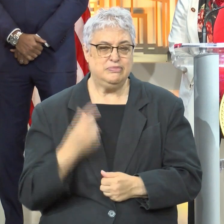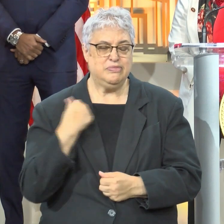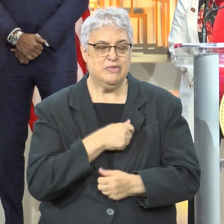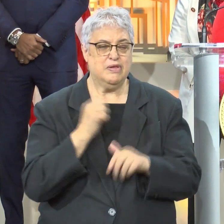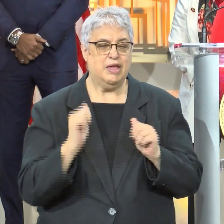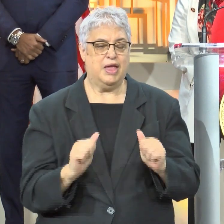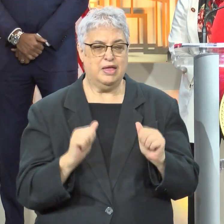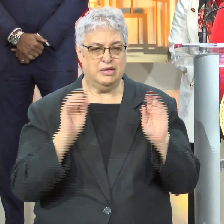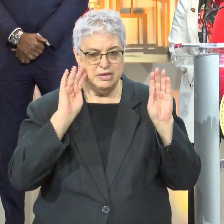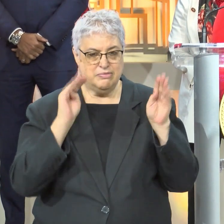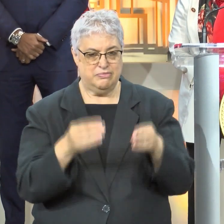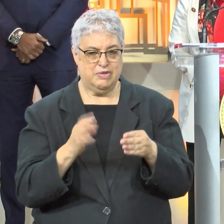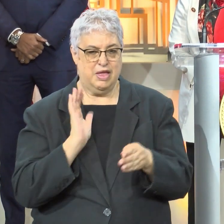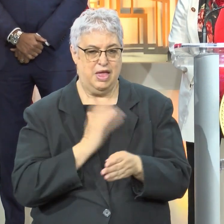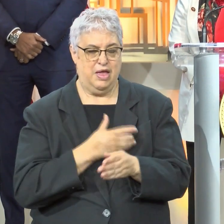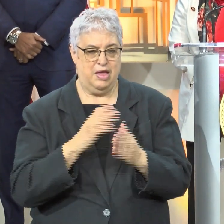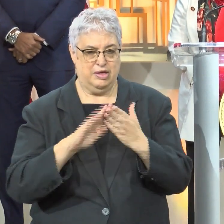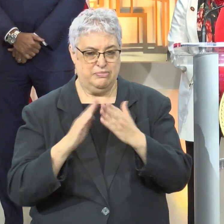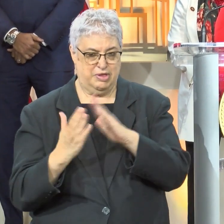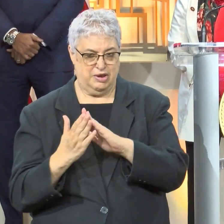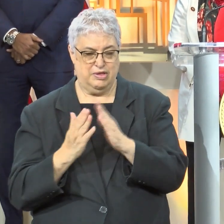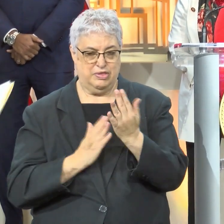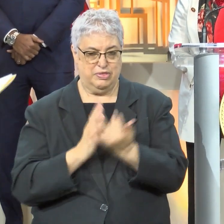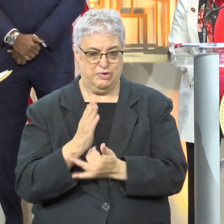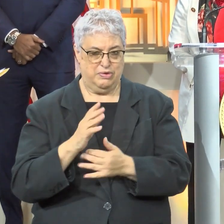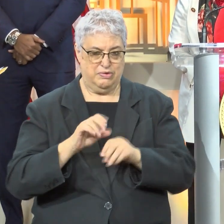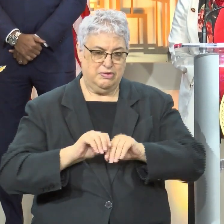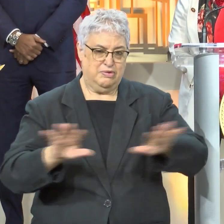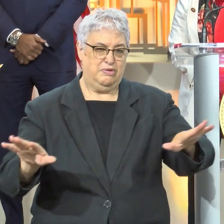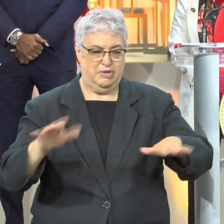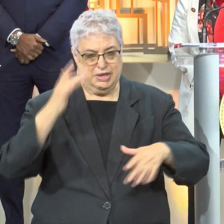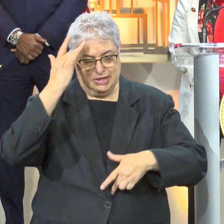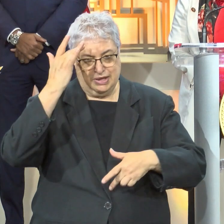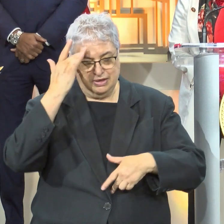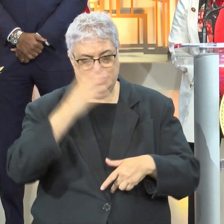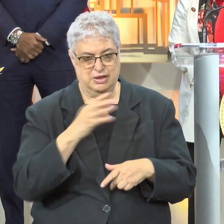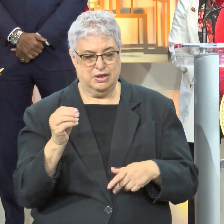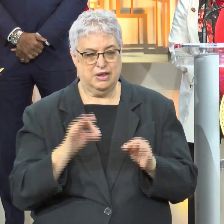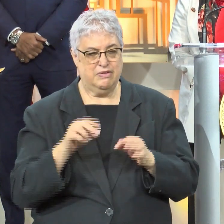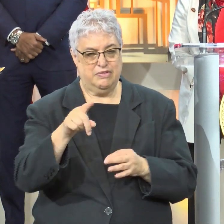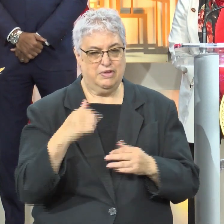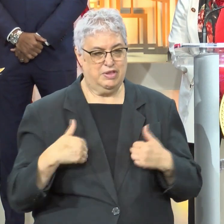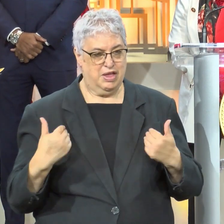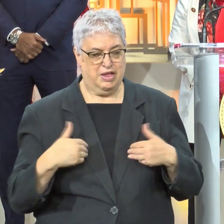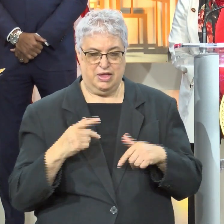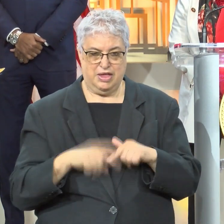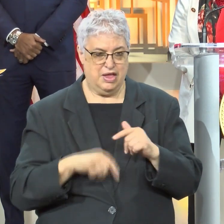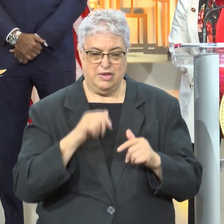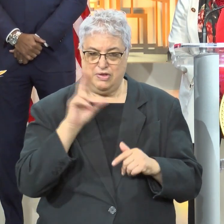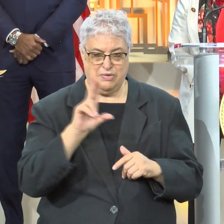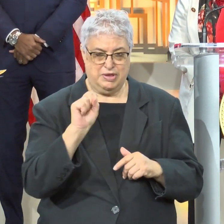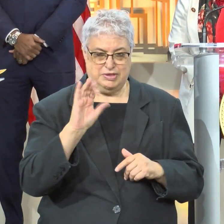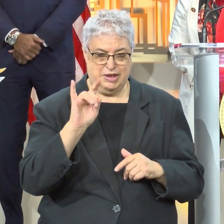committed to protecting our communities through this pandemic and beyond this pandemic. We also understand that if you are too young to vote or you're not a U.S.